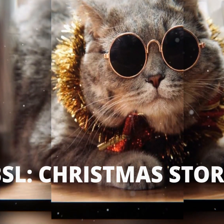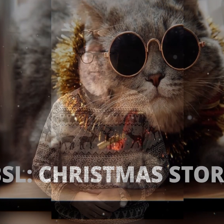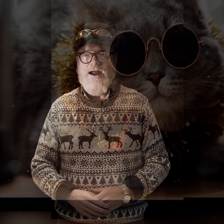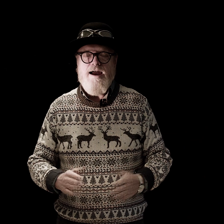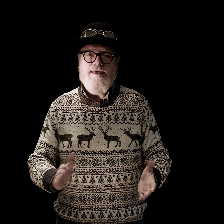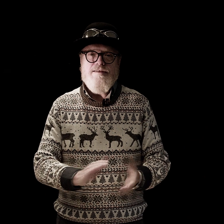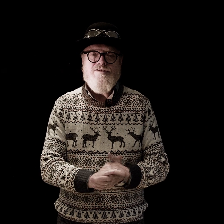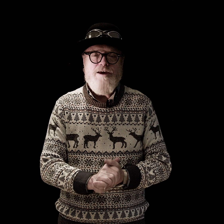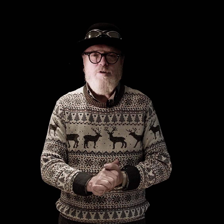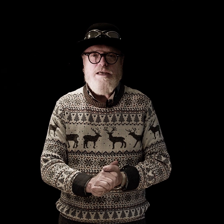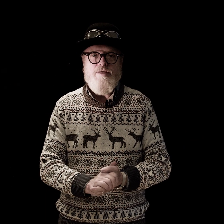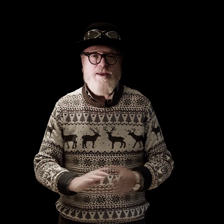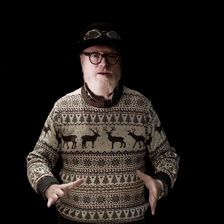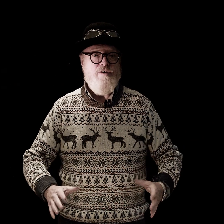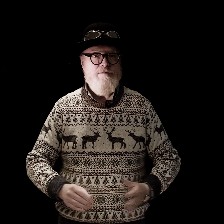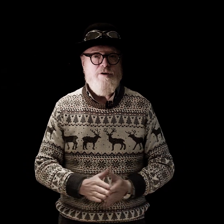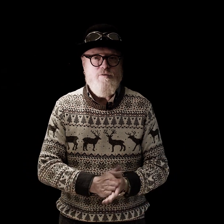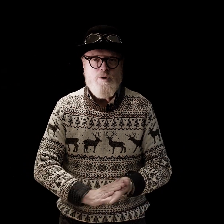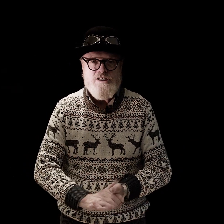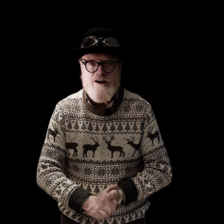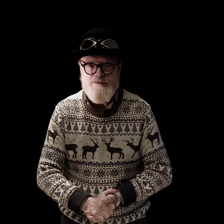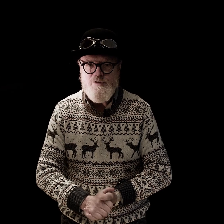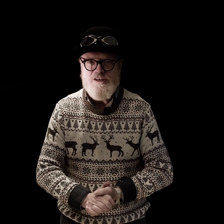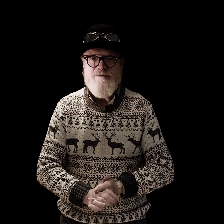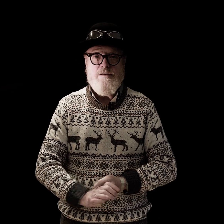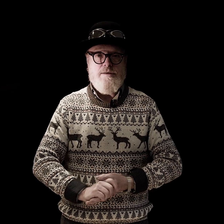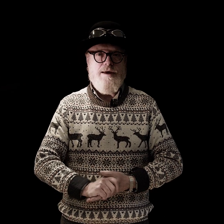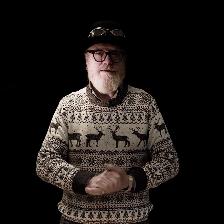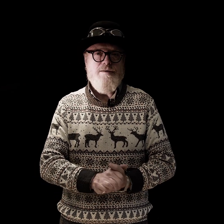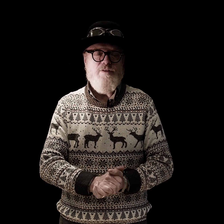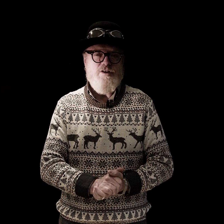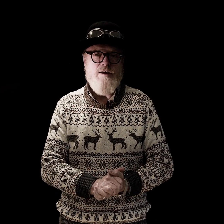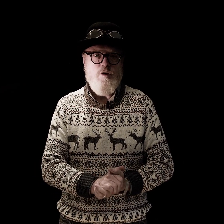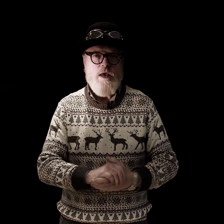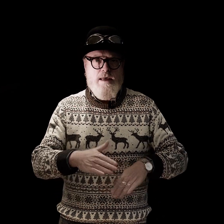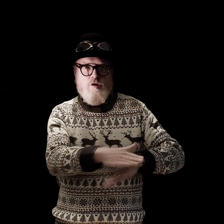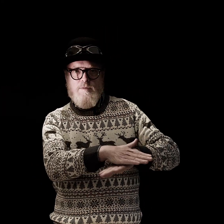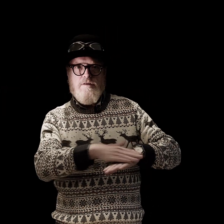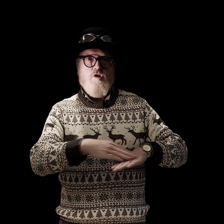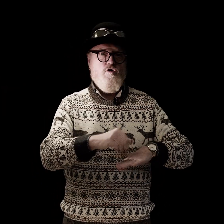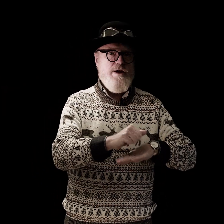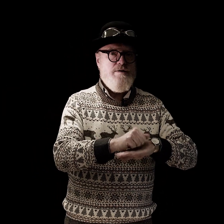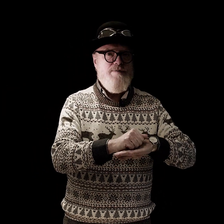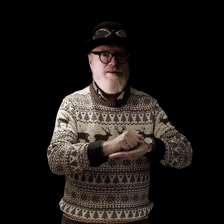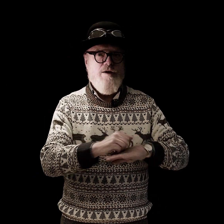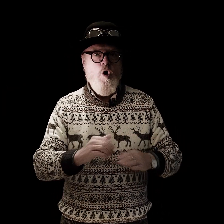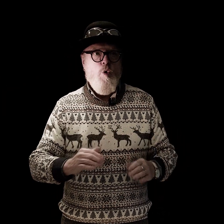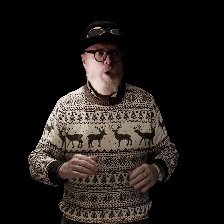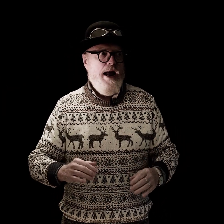Hi there it's Time Lord here thank you very much for watching Time Lord TV and signs of the Time Lord it's almost Christmas wow